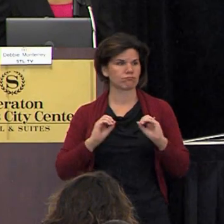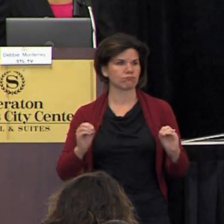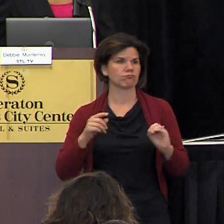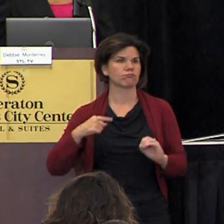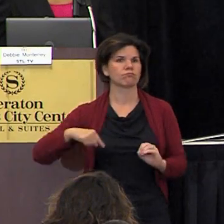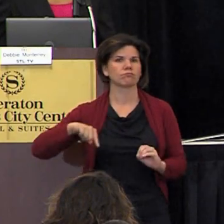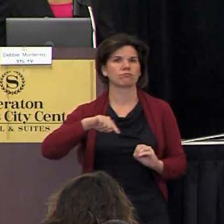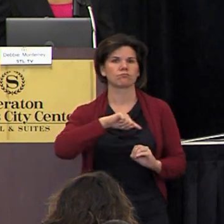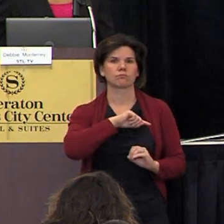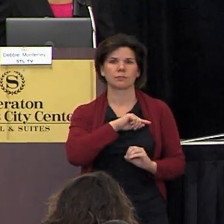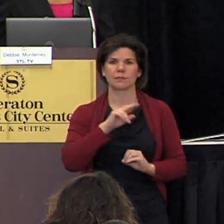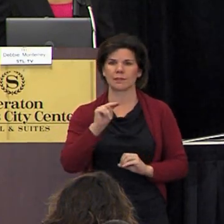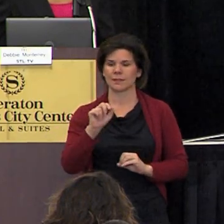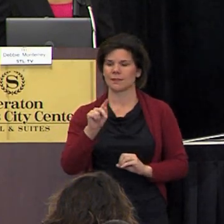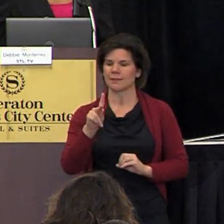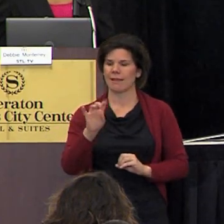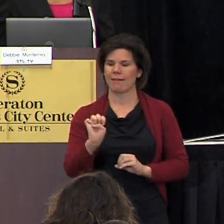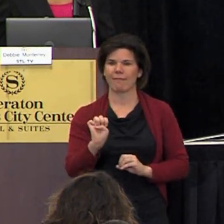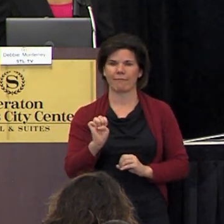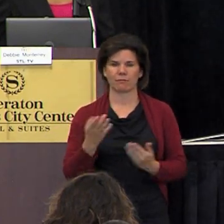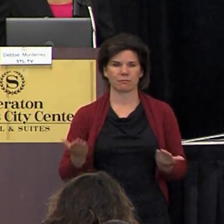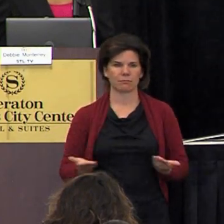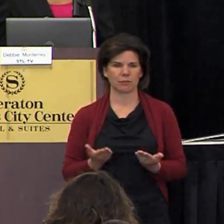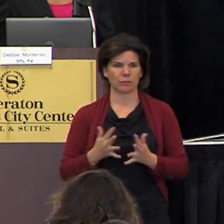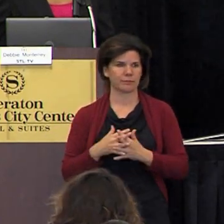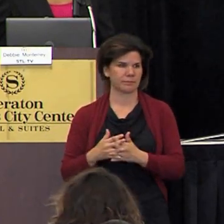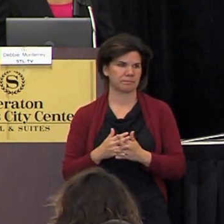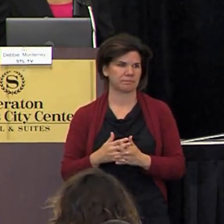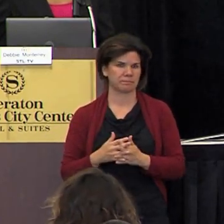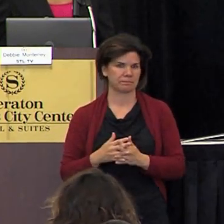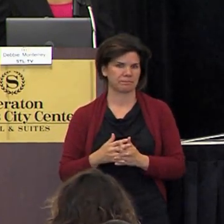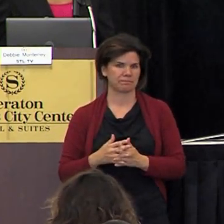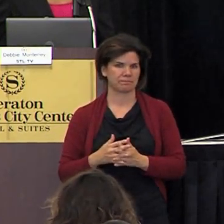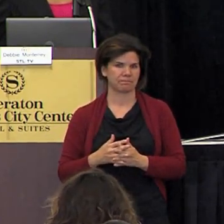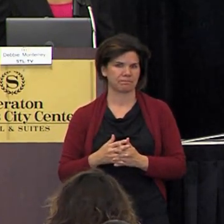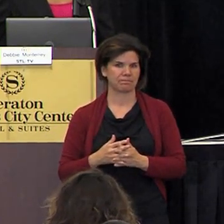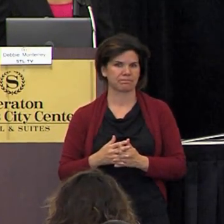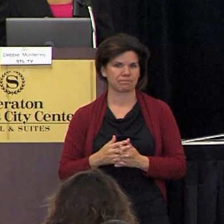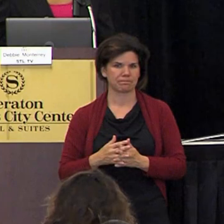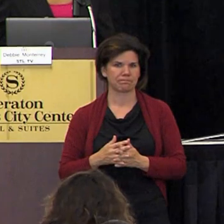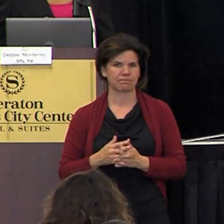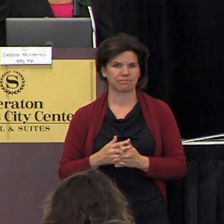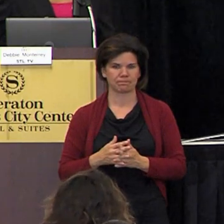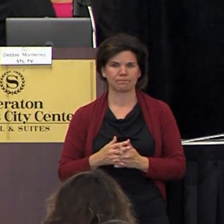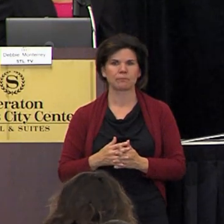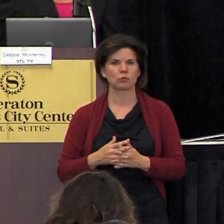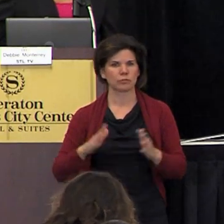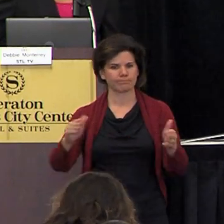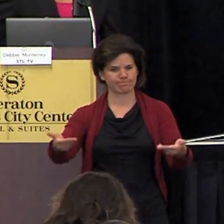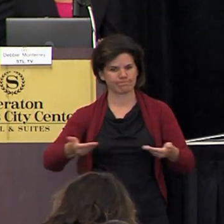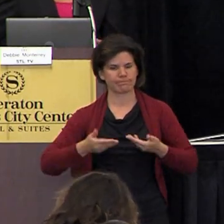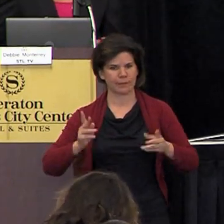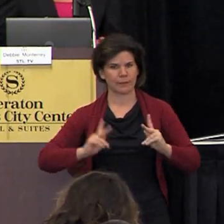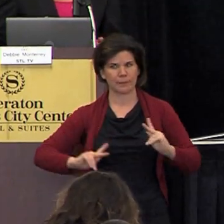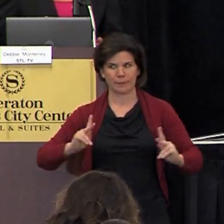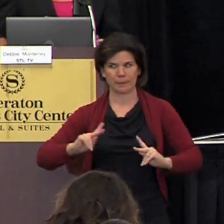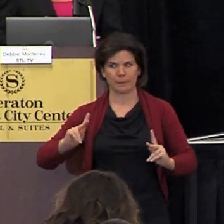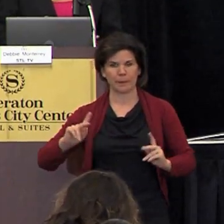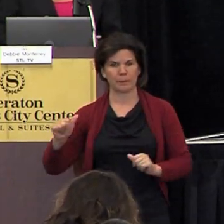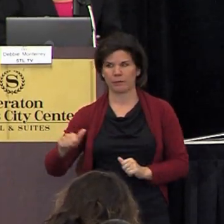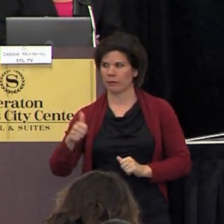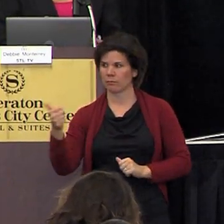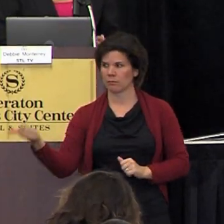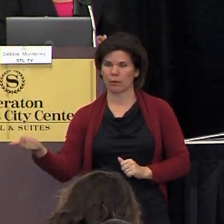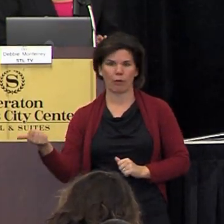are native to united states so you know just just just opening our arms to people from outside of